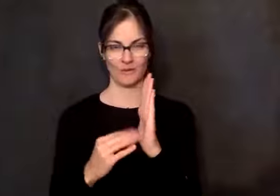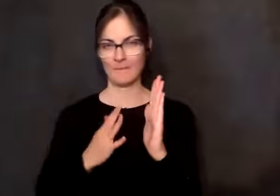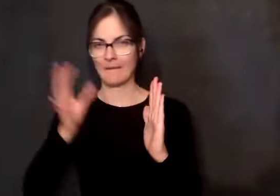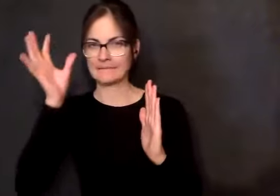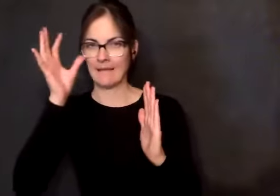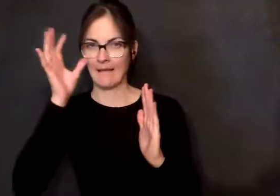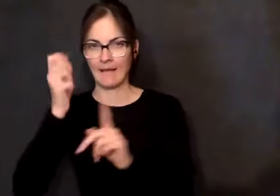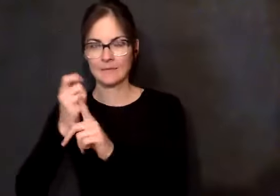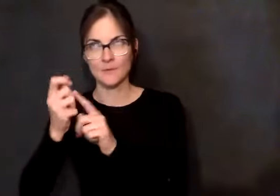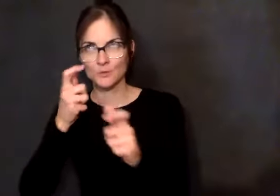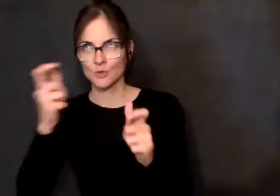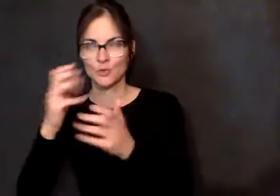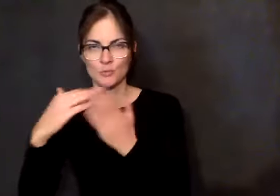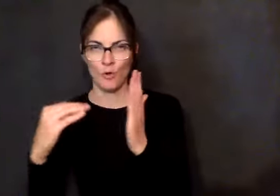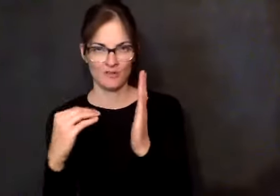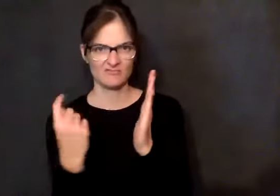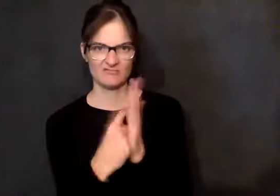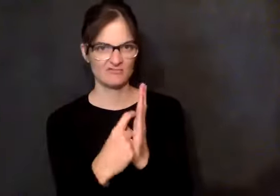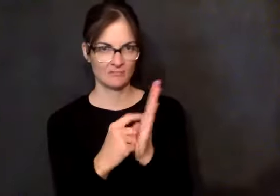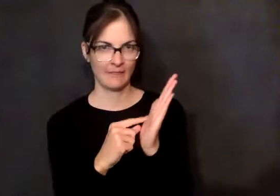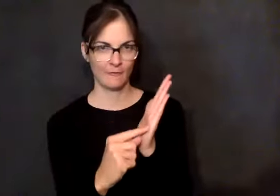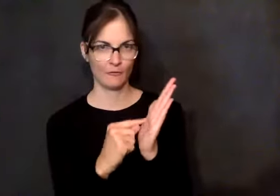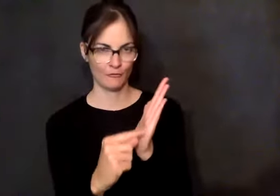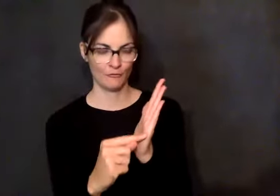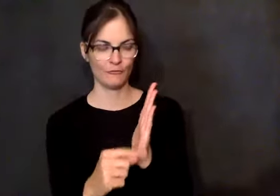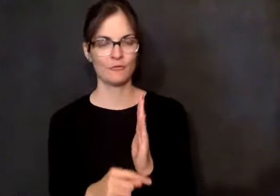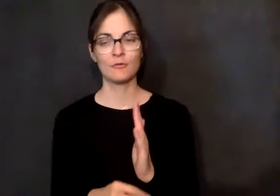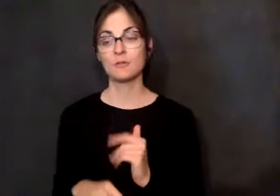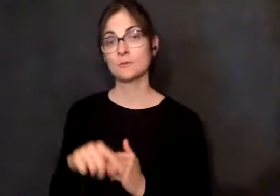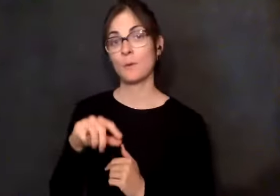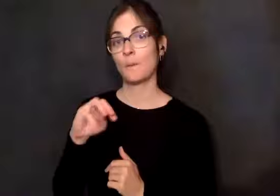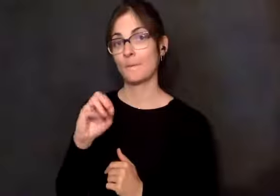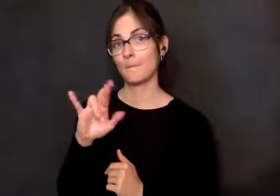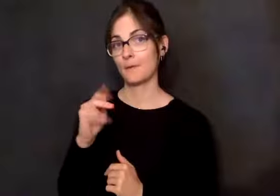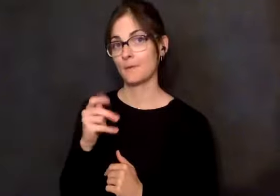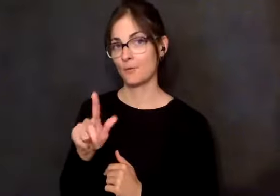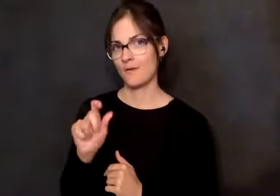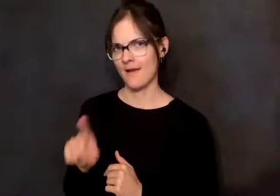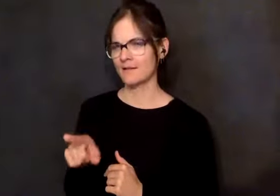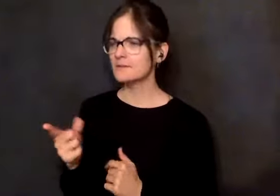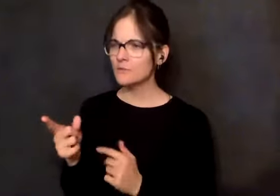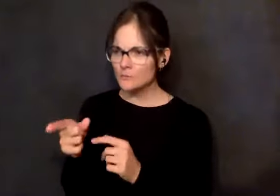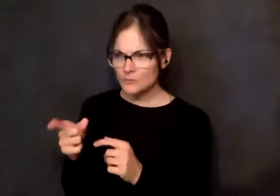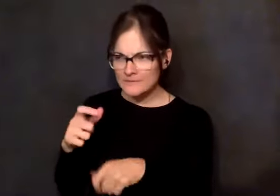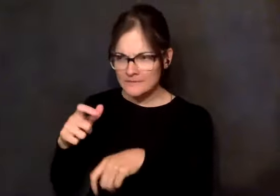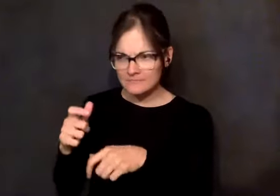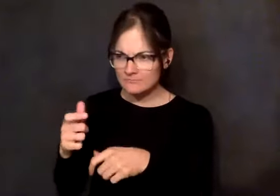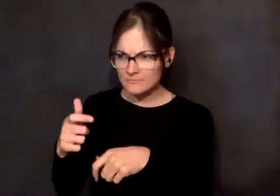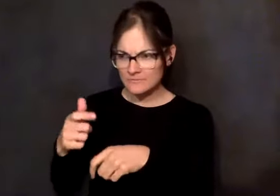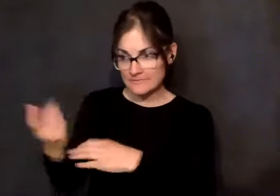so the question was, what do you do with your dad when you see your dad? I said, well, we really don't do anything. We just kind of talk. And she